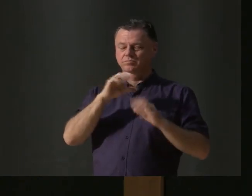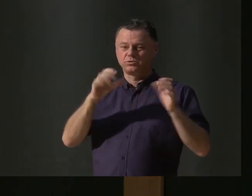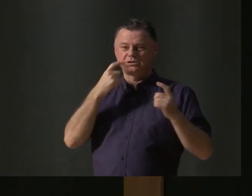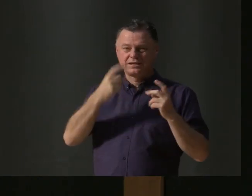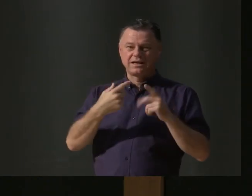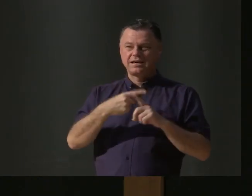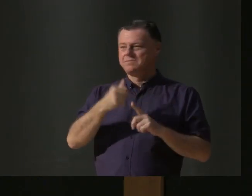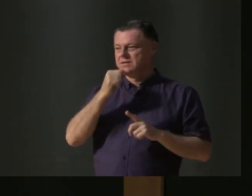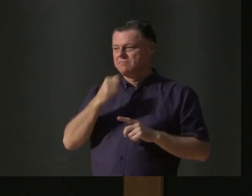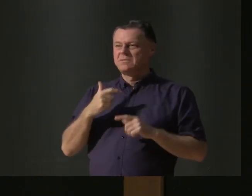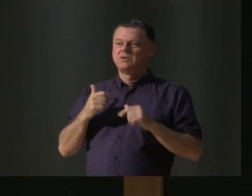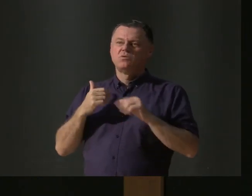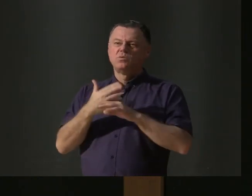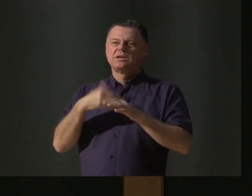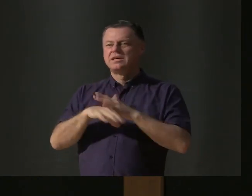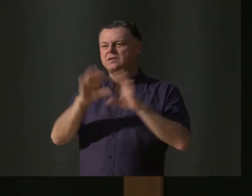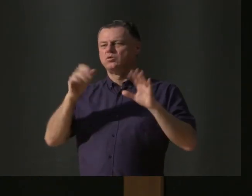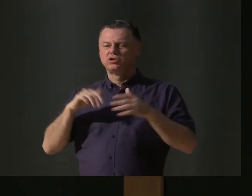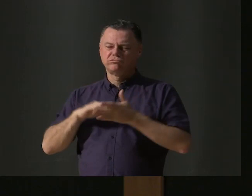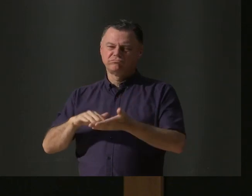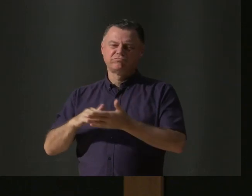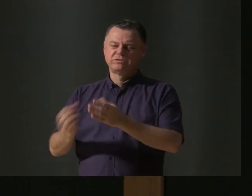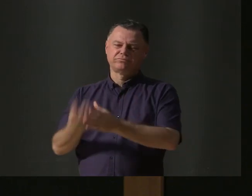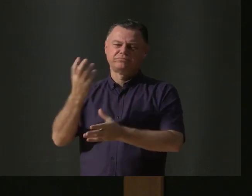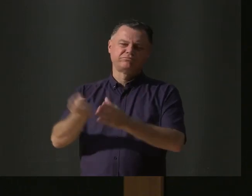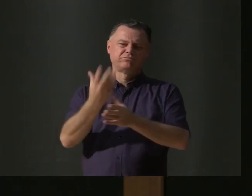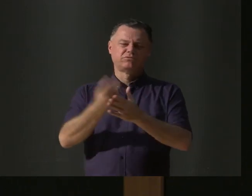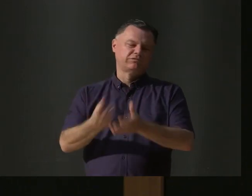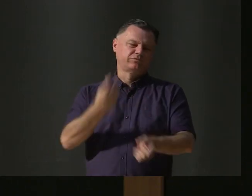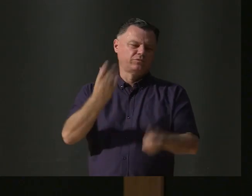go out restoring the bush and then be rewarded with an ice-cold beer.